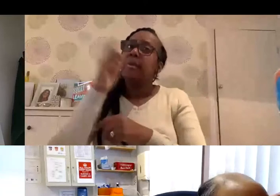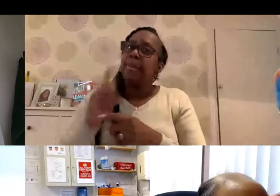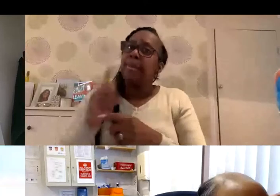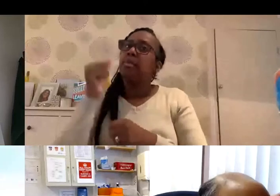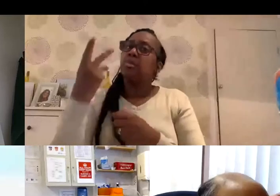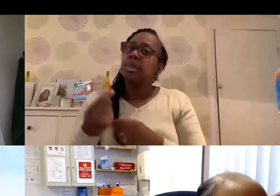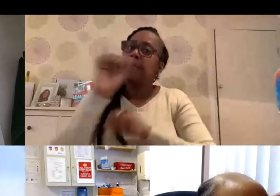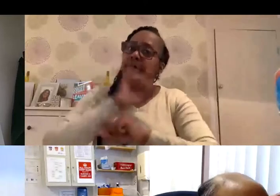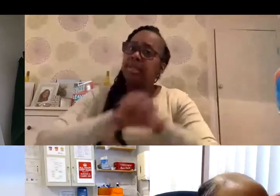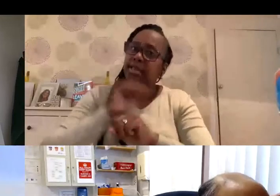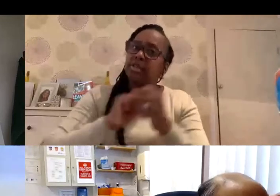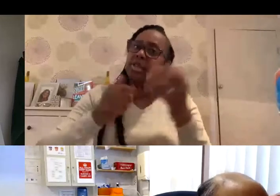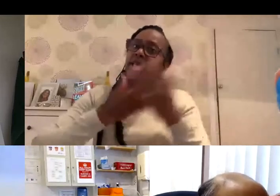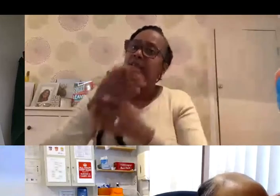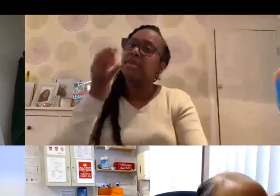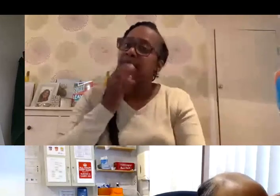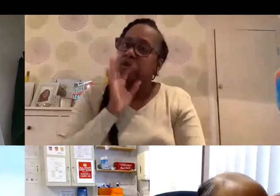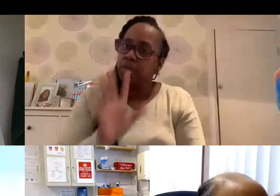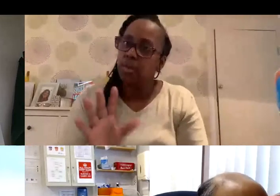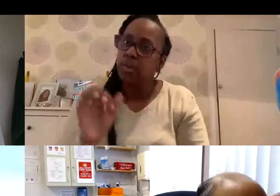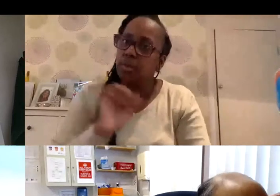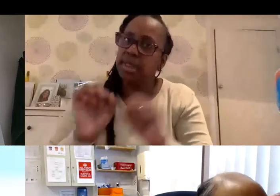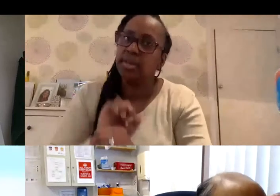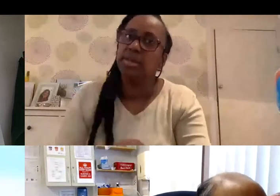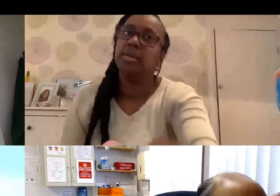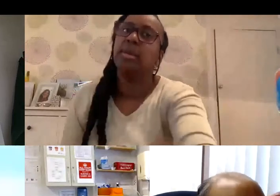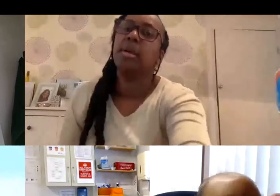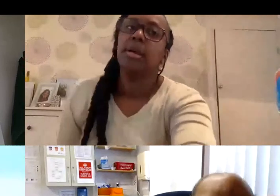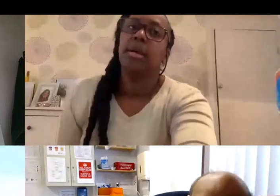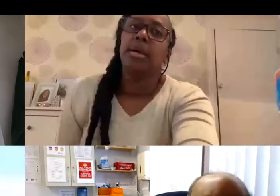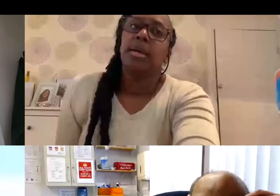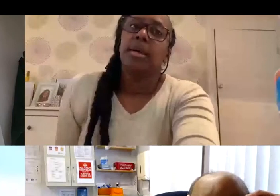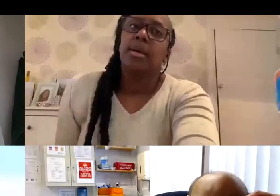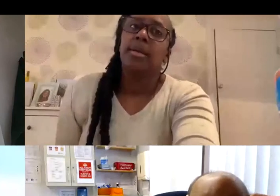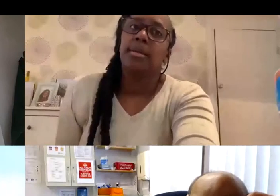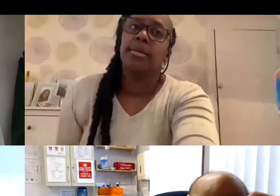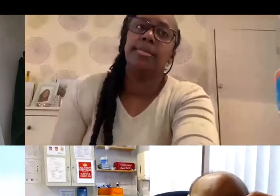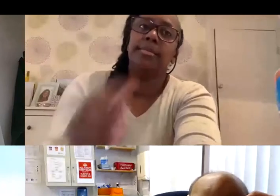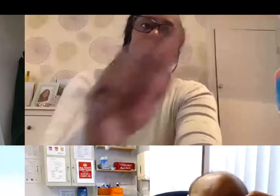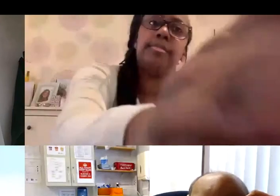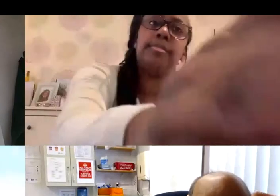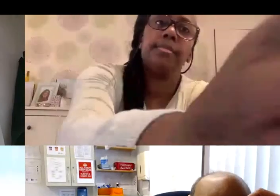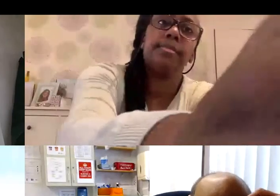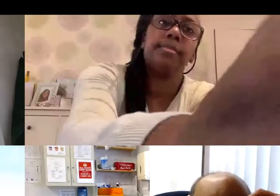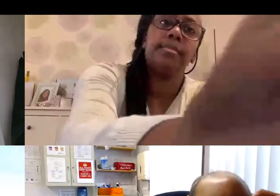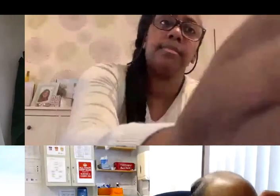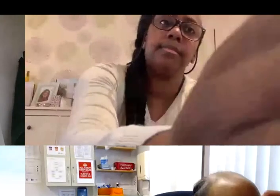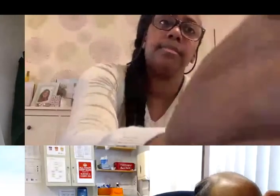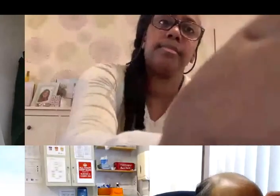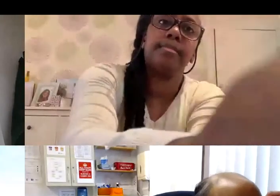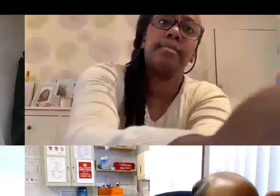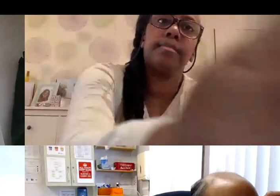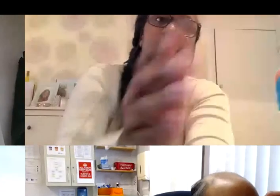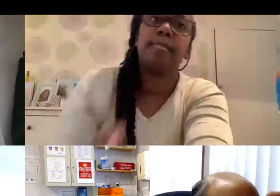protection rather than giving fewer people protection. Yeah, keep that number. I am so welcome. Thank you.